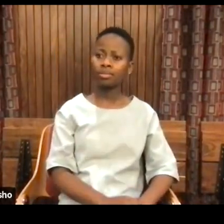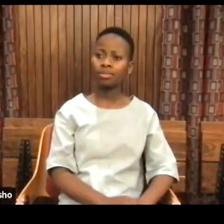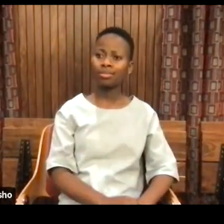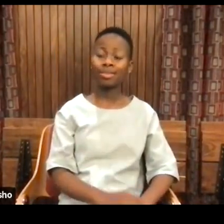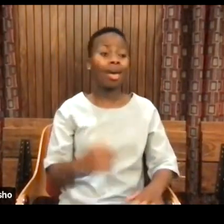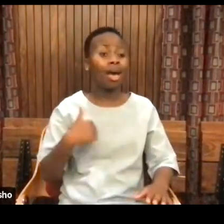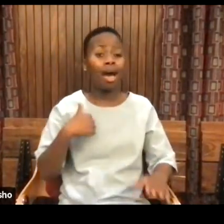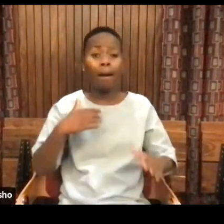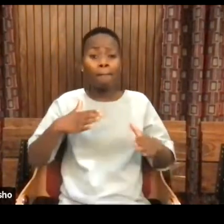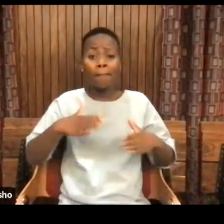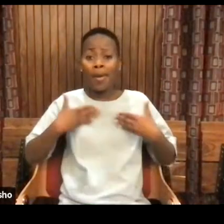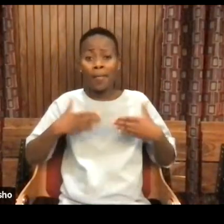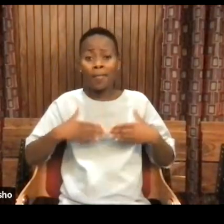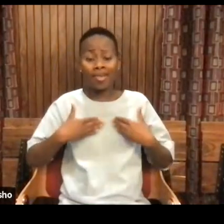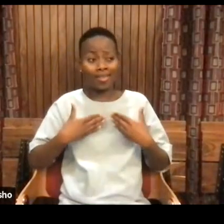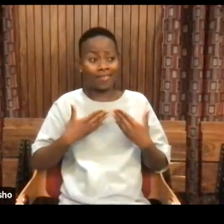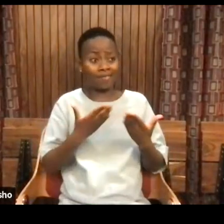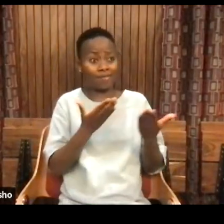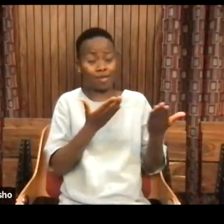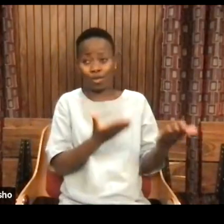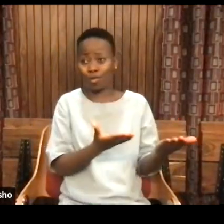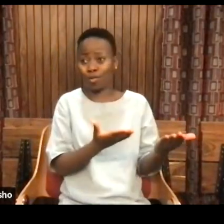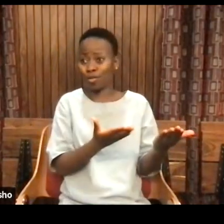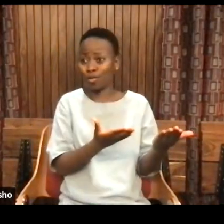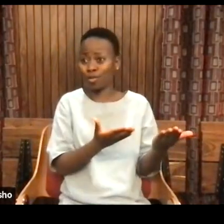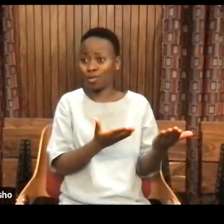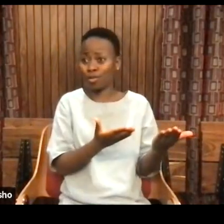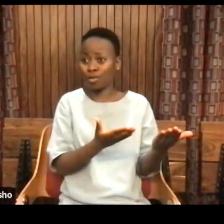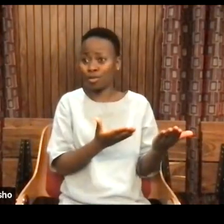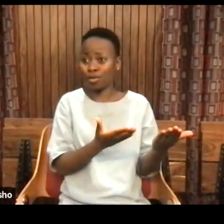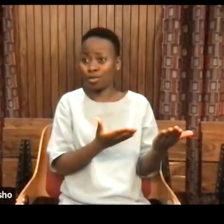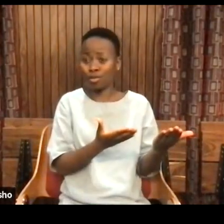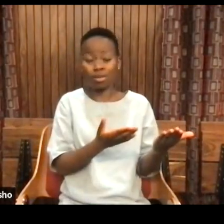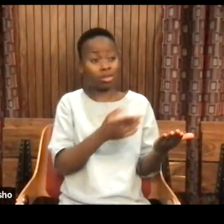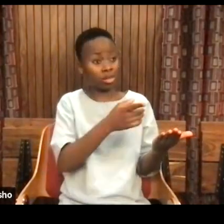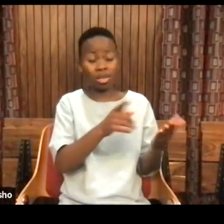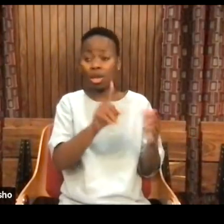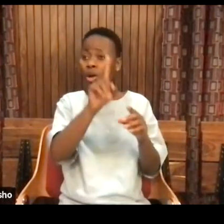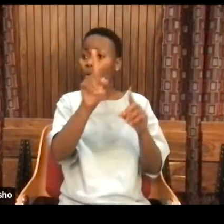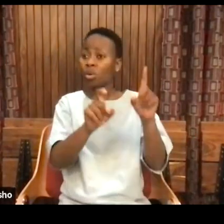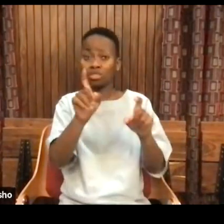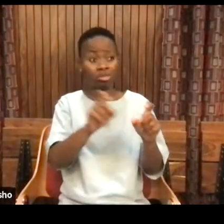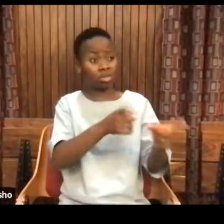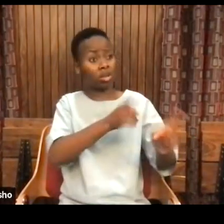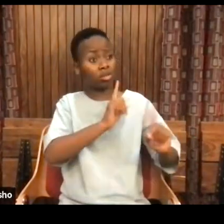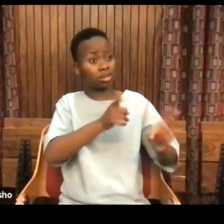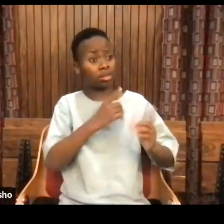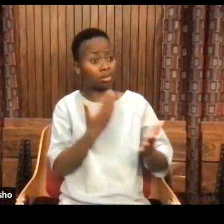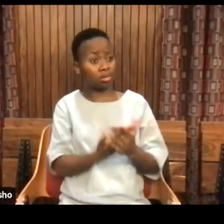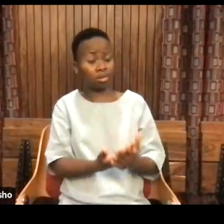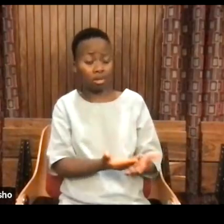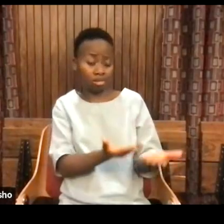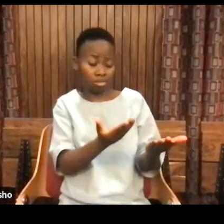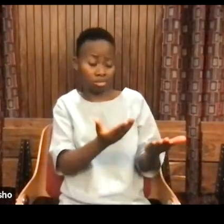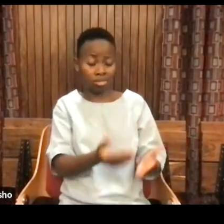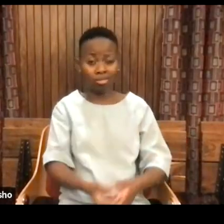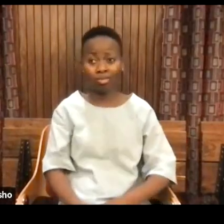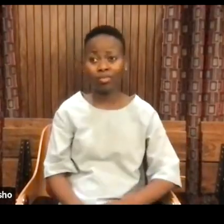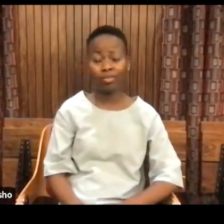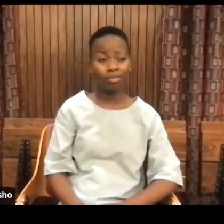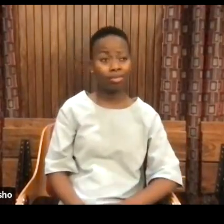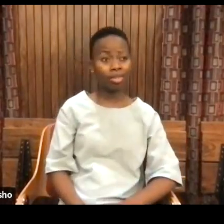I'm happy for you to invite the professor to answer the questions that have been put. Okay, so Sandy?